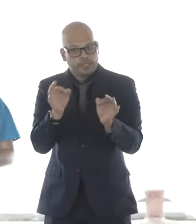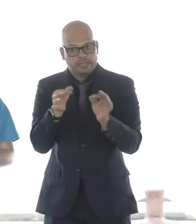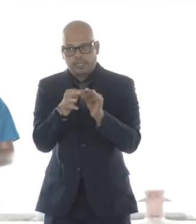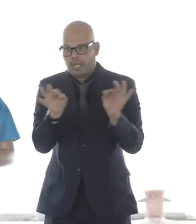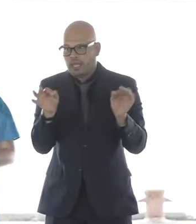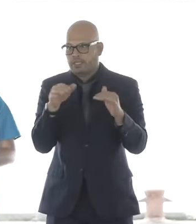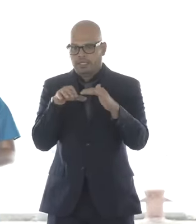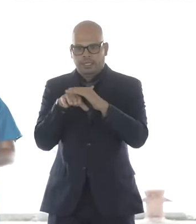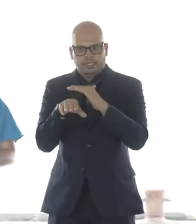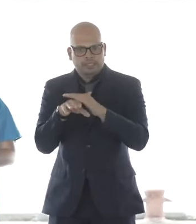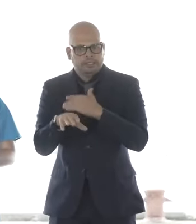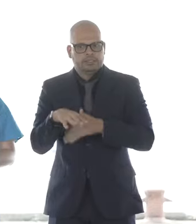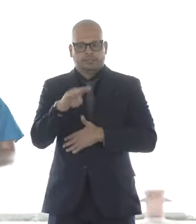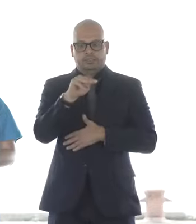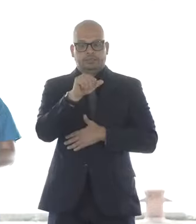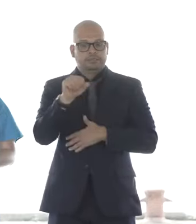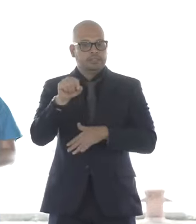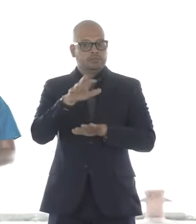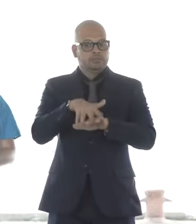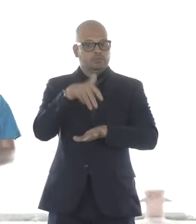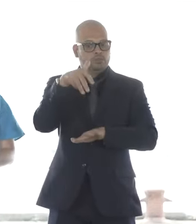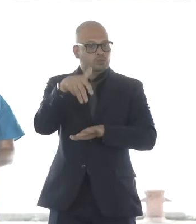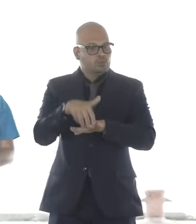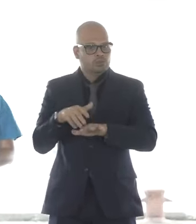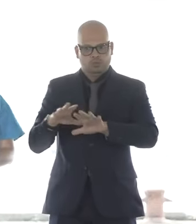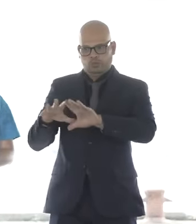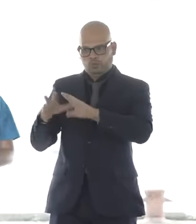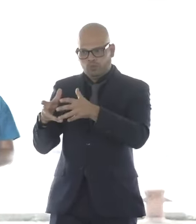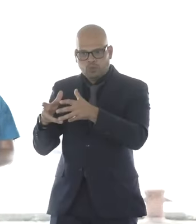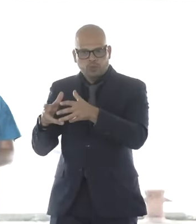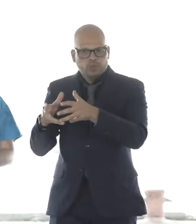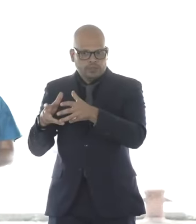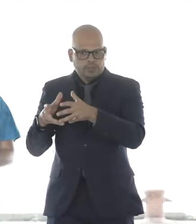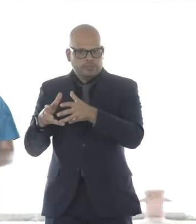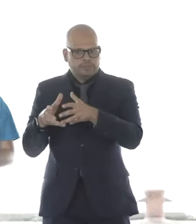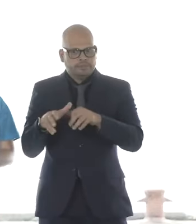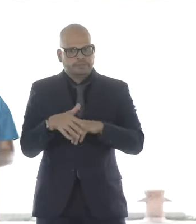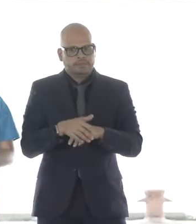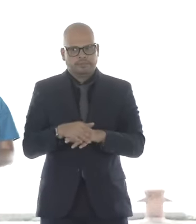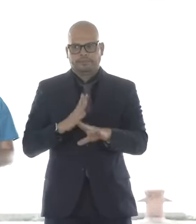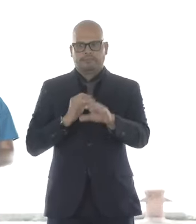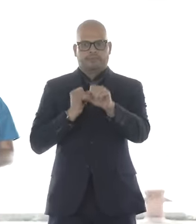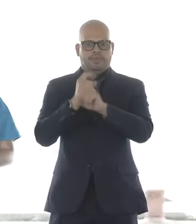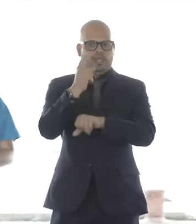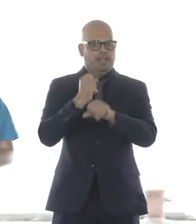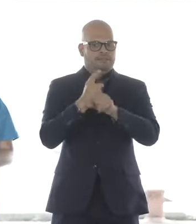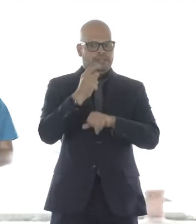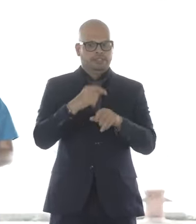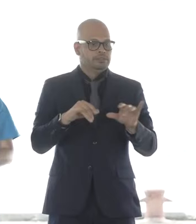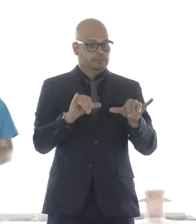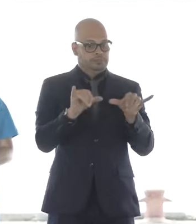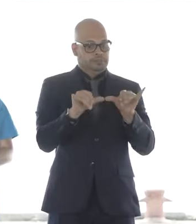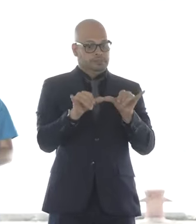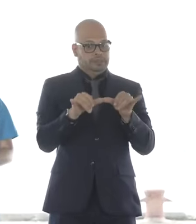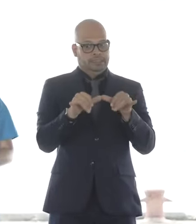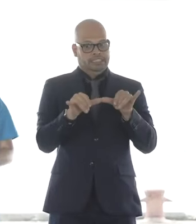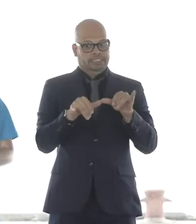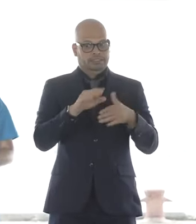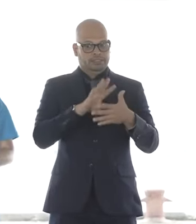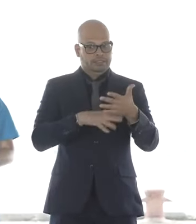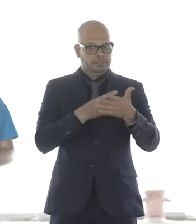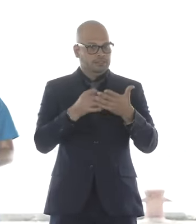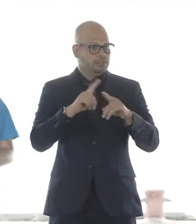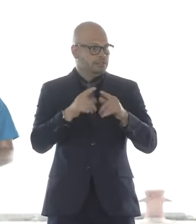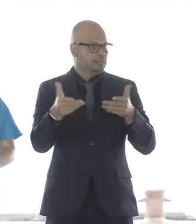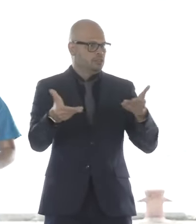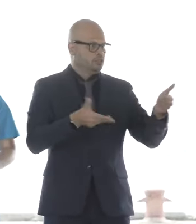conduct a fishware project with fourth graders every year, metrics for BIPOC women and local union hires, and importantly, a commitment to port